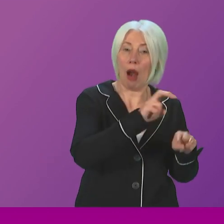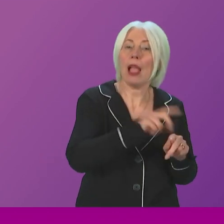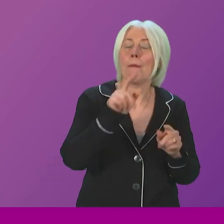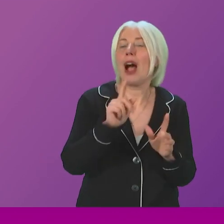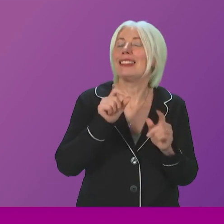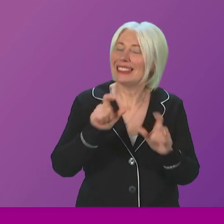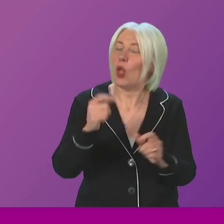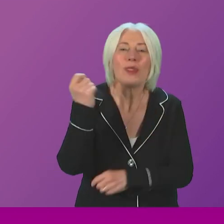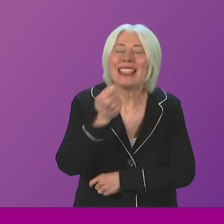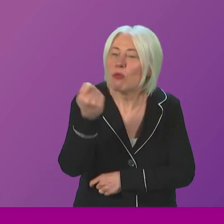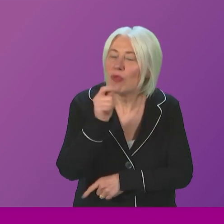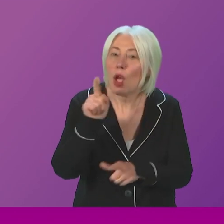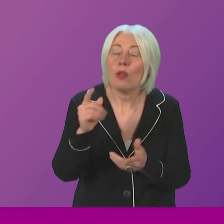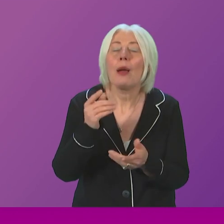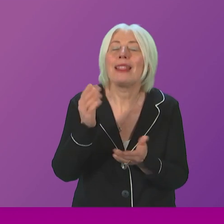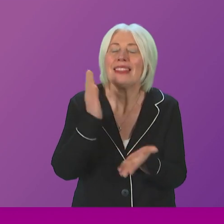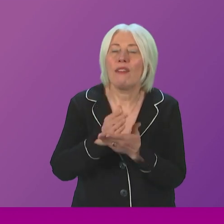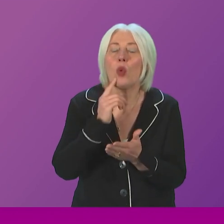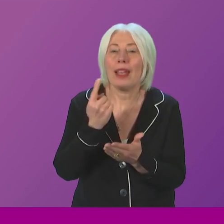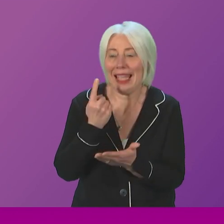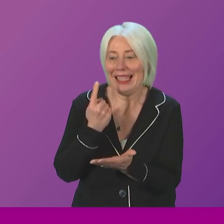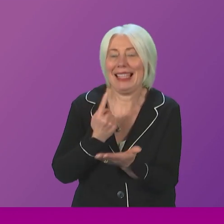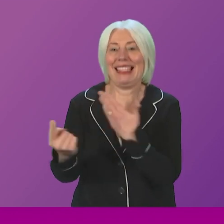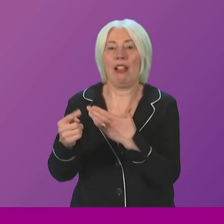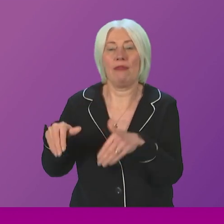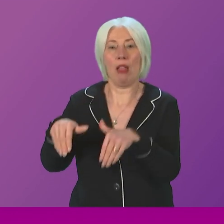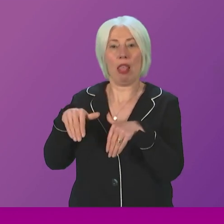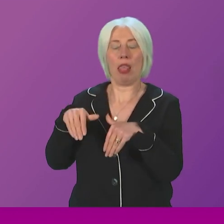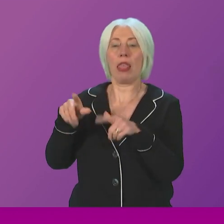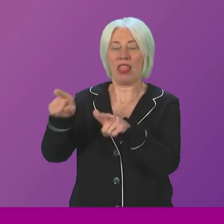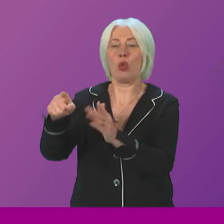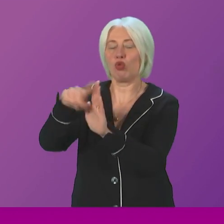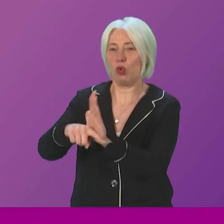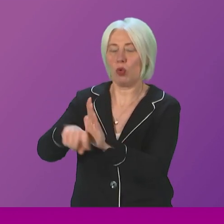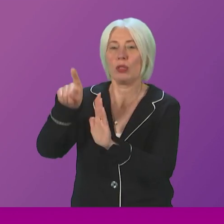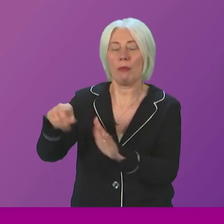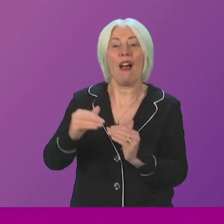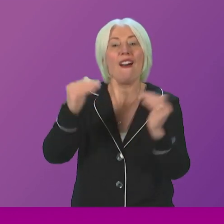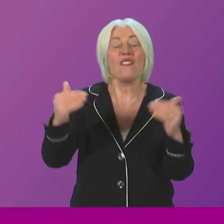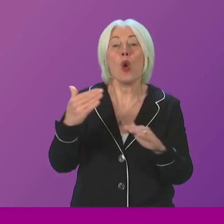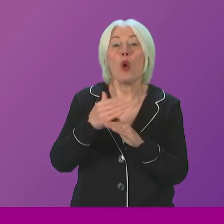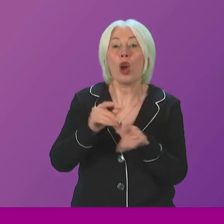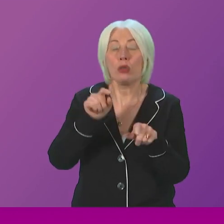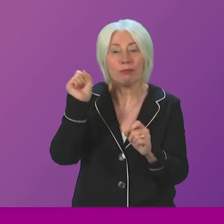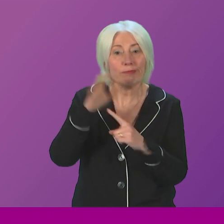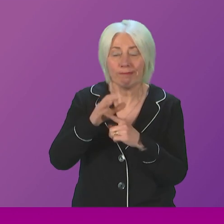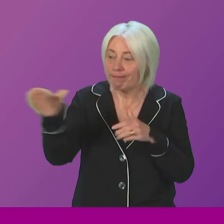particularly when self-isolation rules were in place. Fair work is central to improving recruitment, is central to improving retention